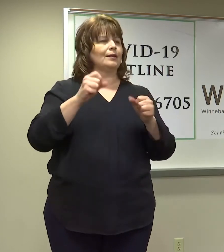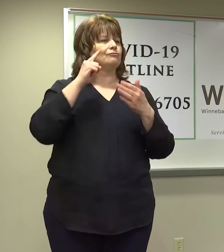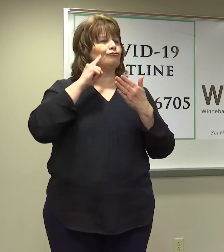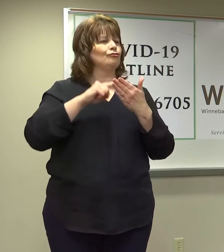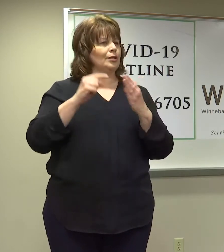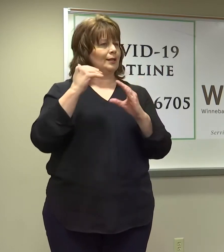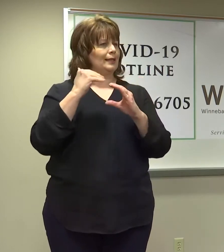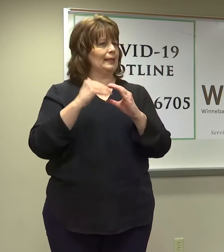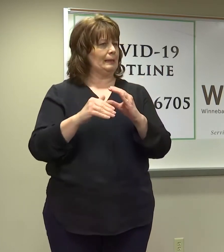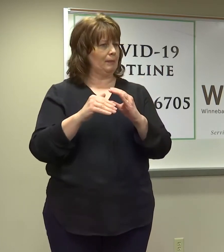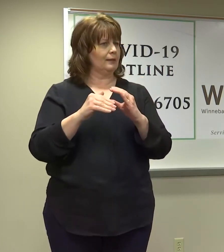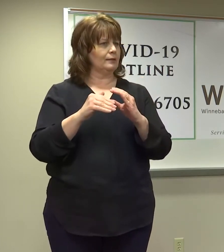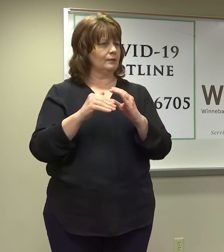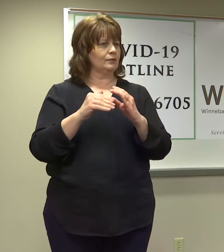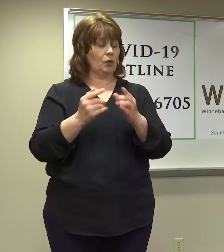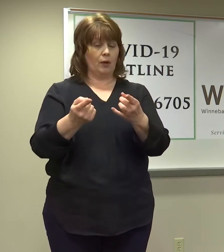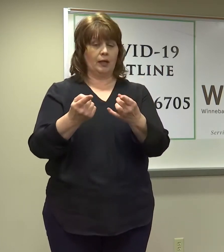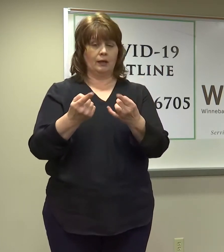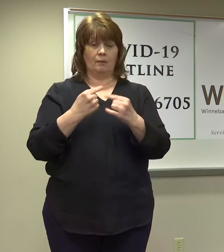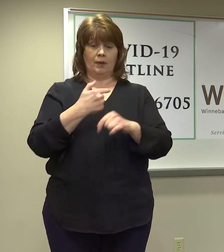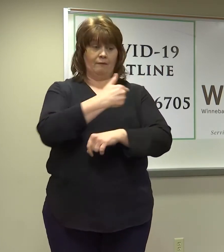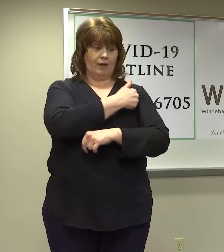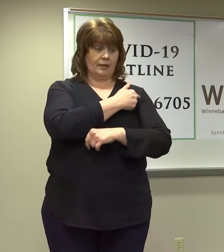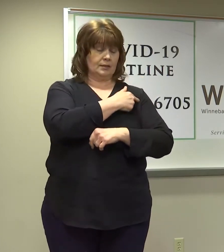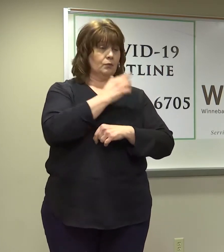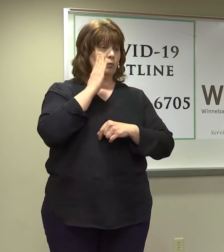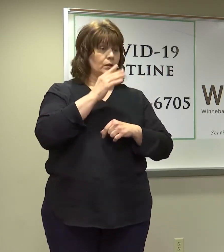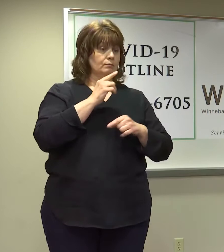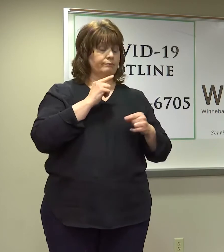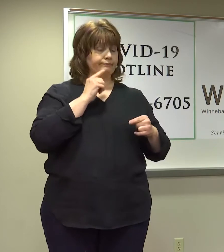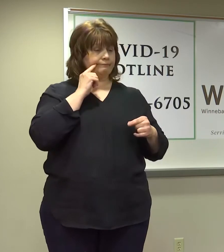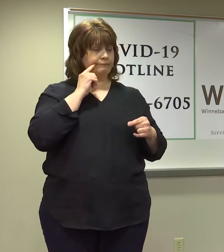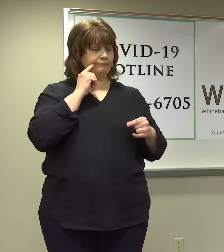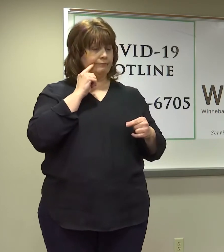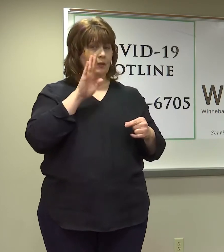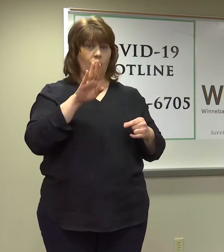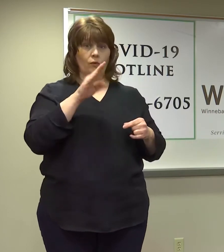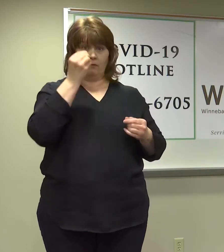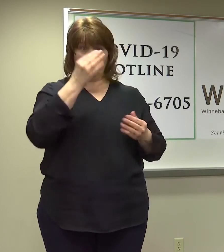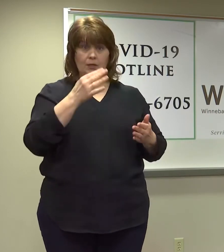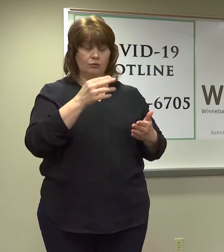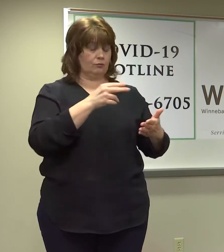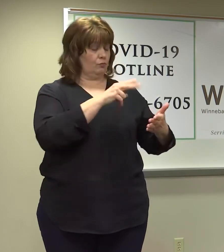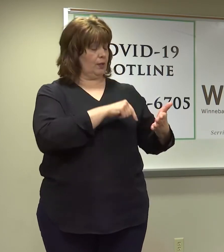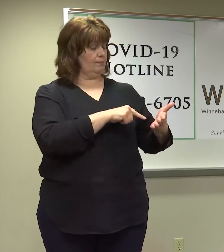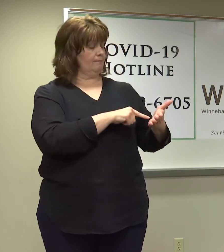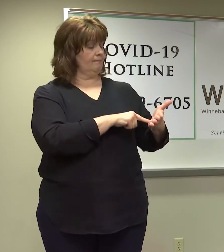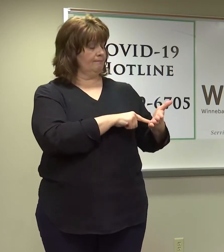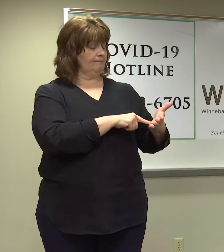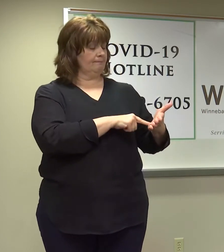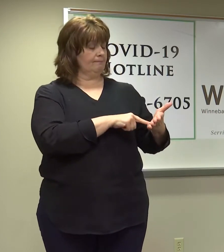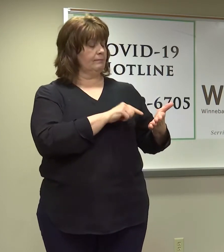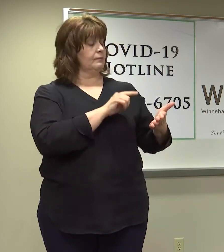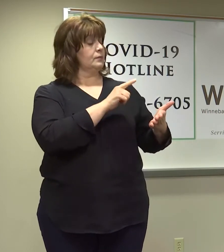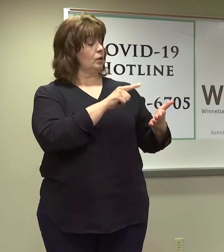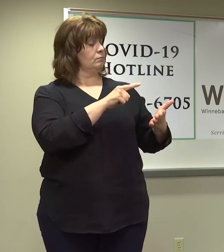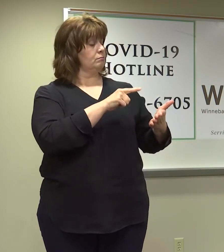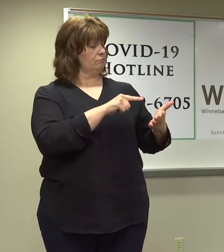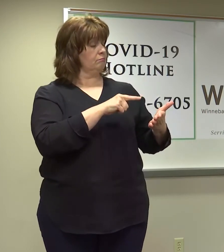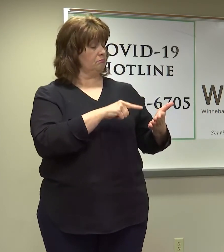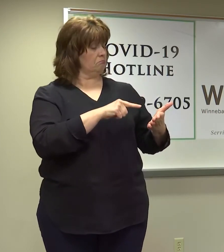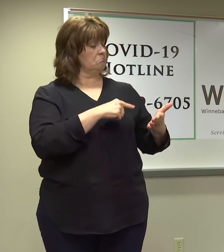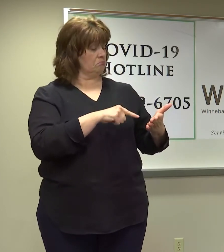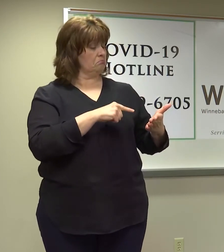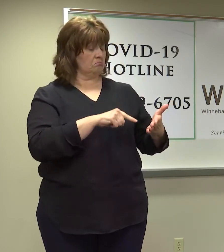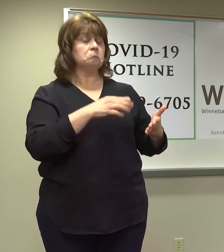for your vaccine, when the system goes out to schedule, it ask you to confirm your information. But we're hoping this will allow us to have more